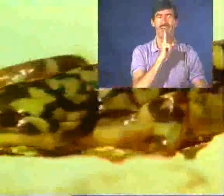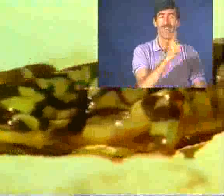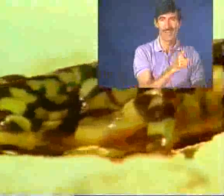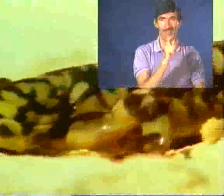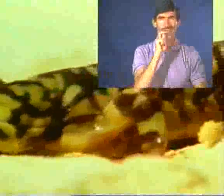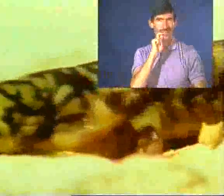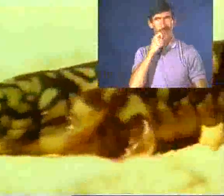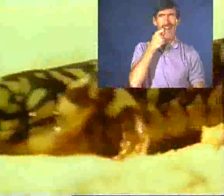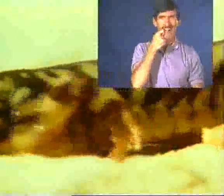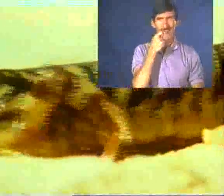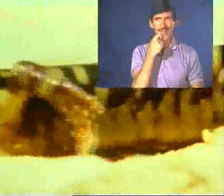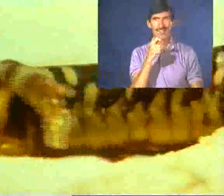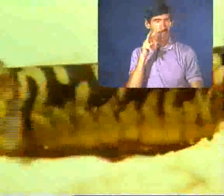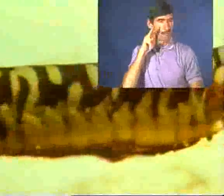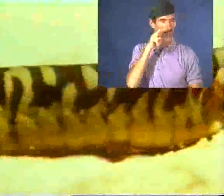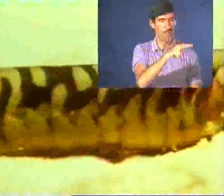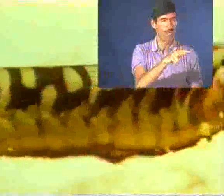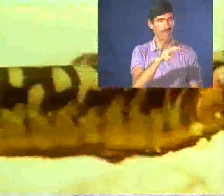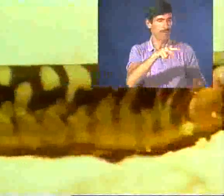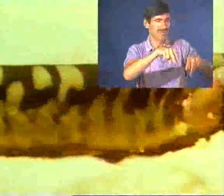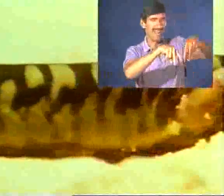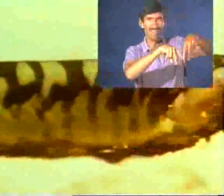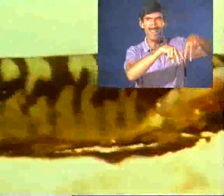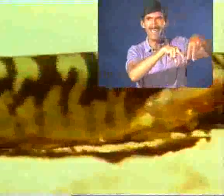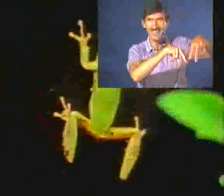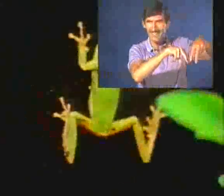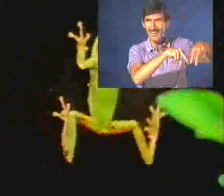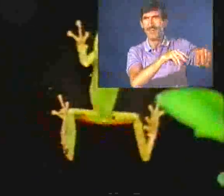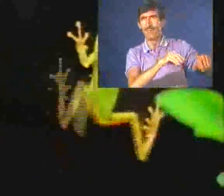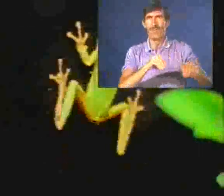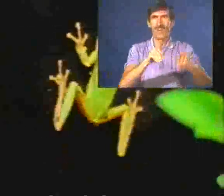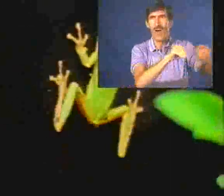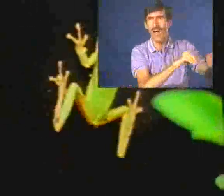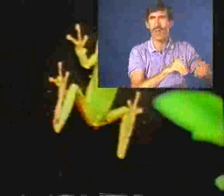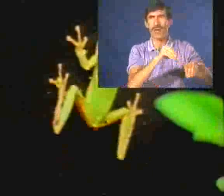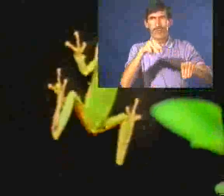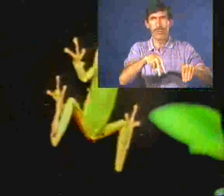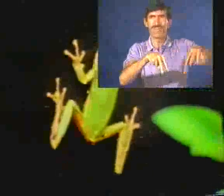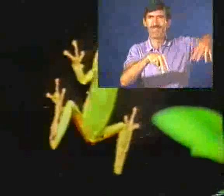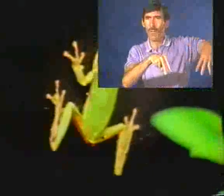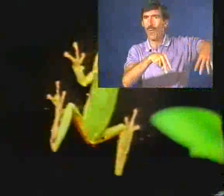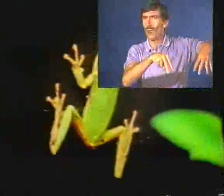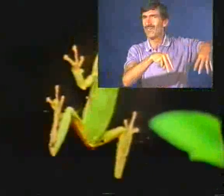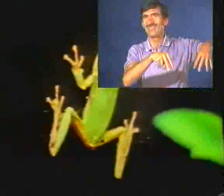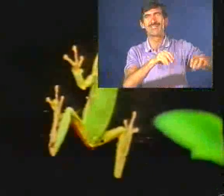It's really quite a treat to watch those little feet moving around on twos and fours.